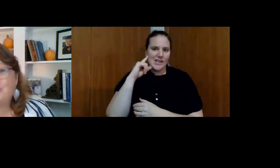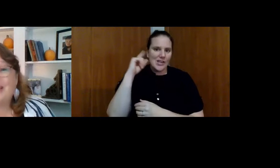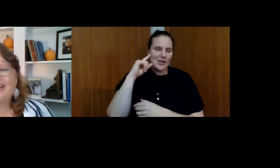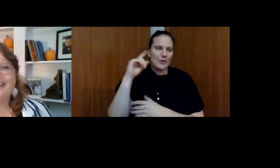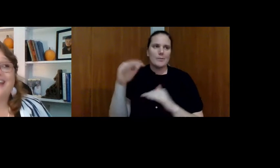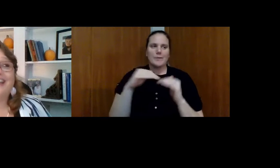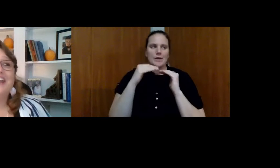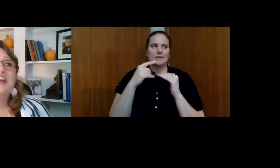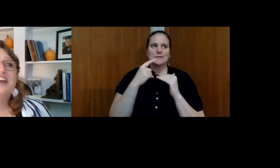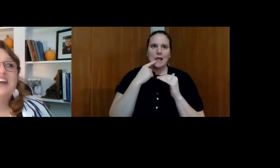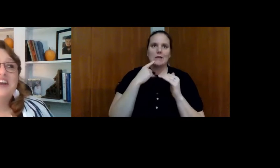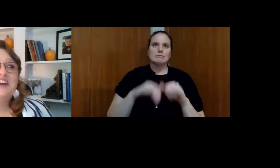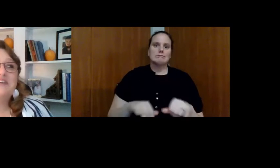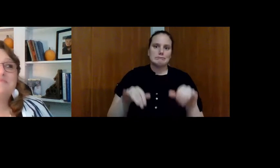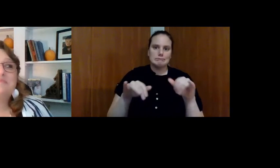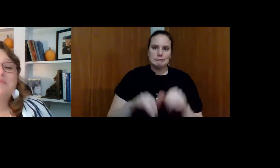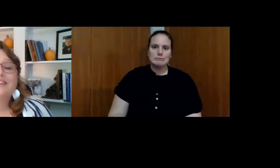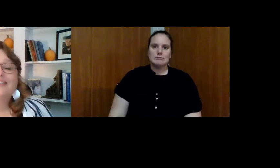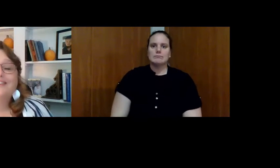their peers saying that.